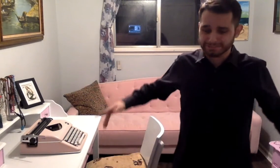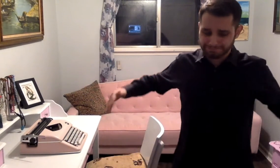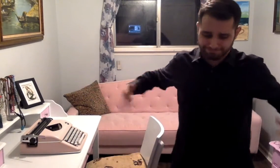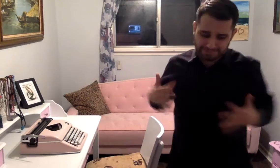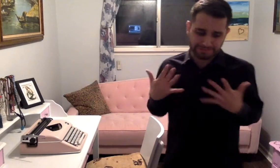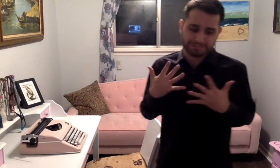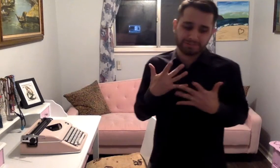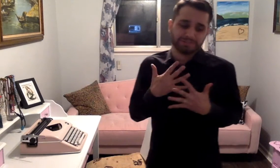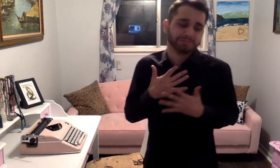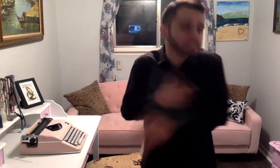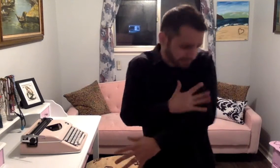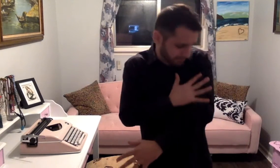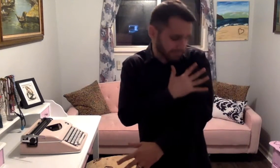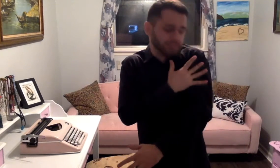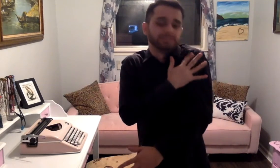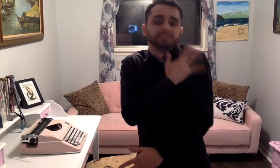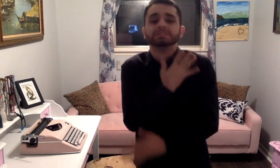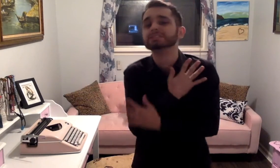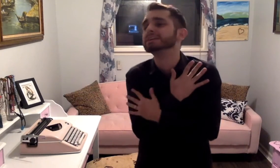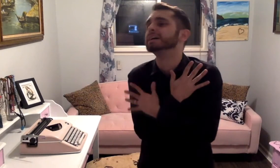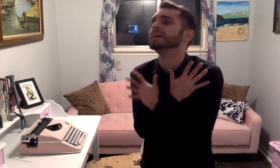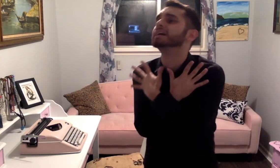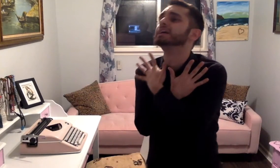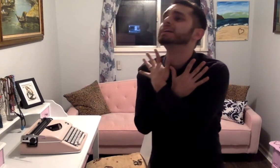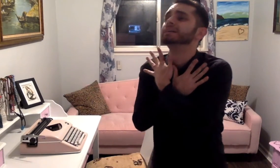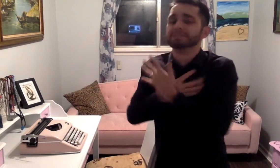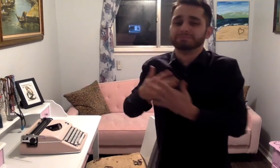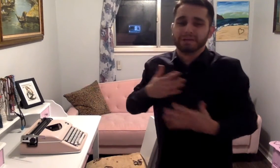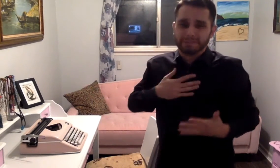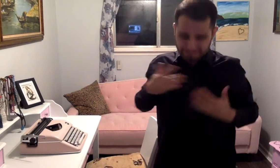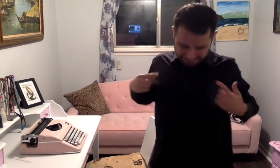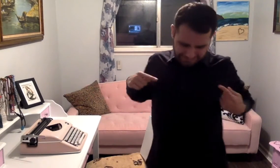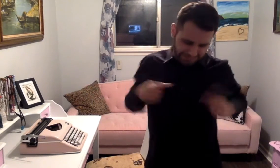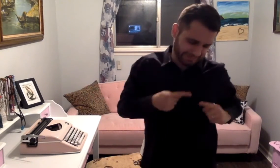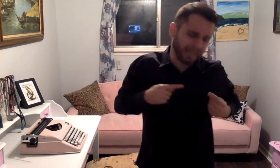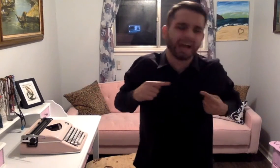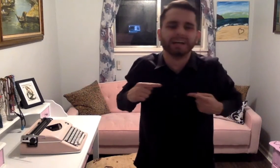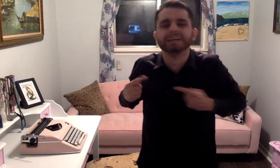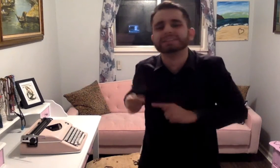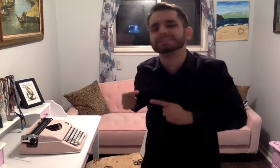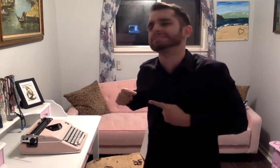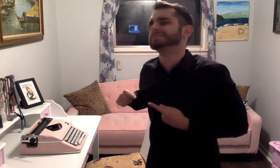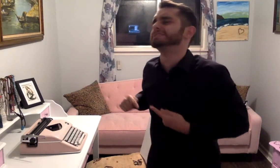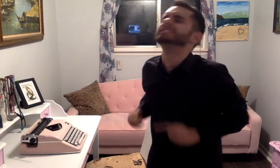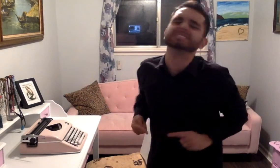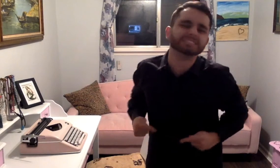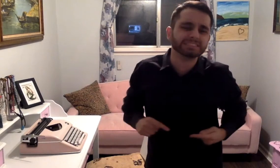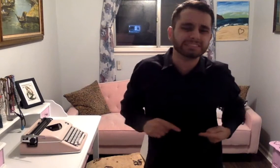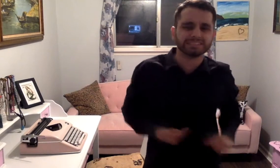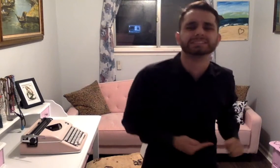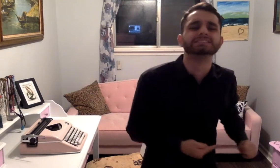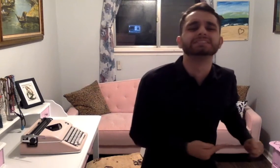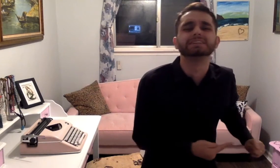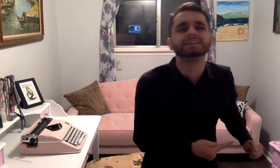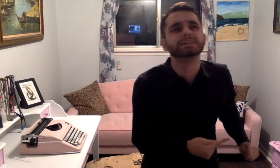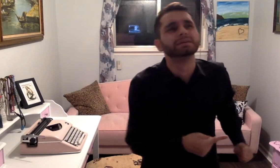shivers down my spine. Bodies aching all the time. Goodbye,